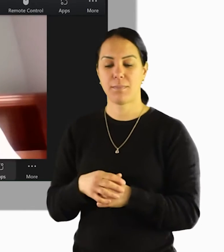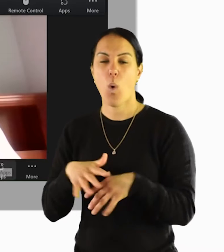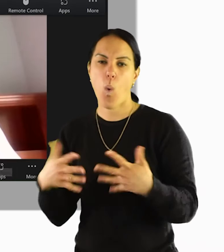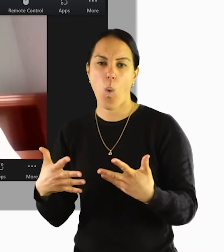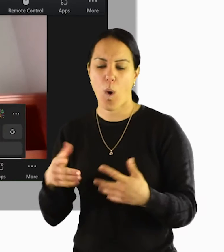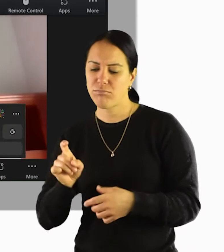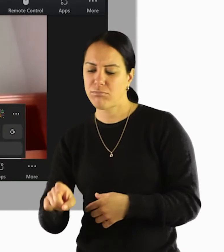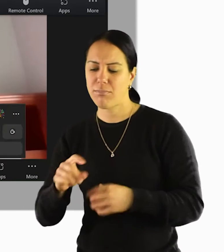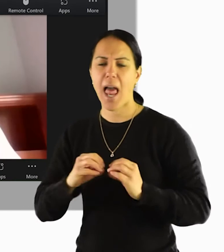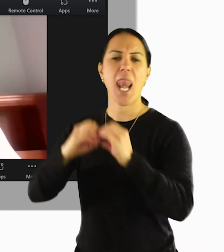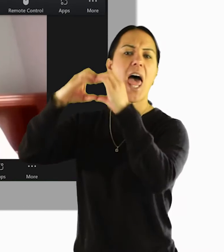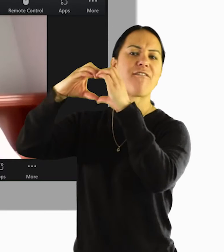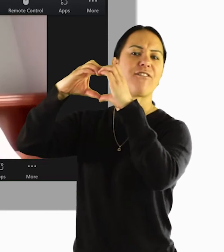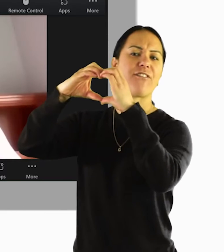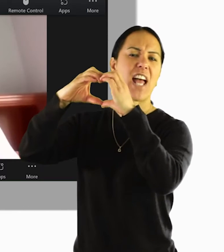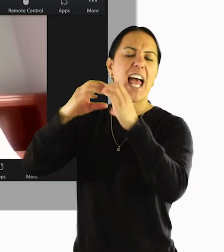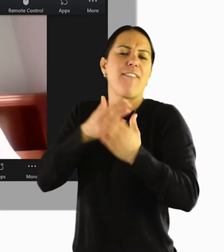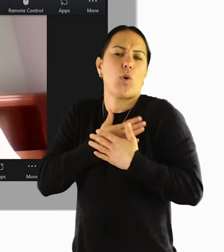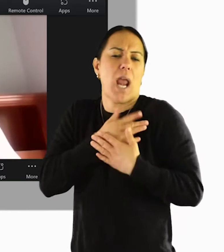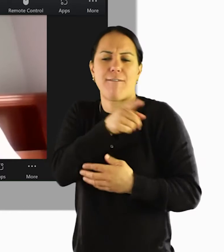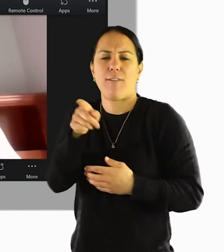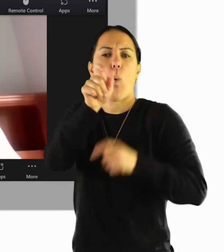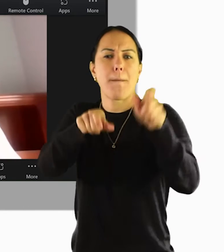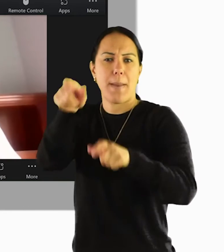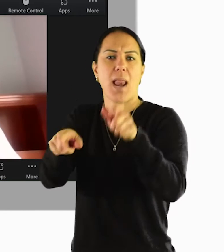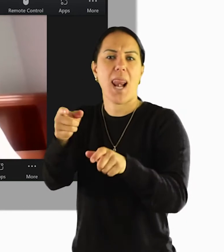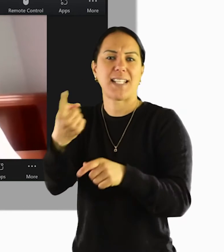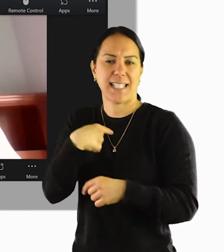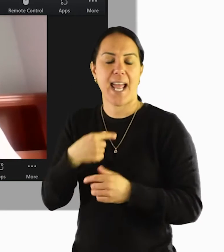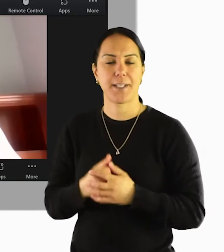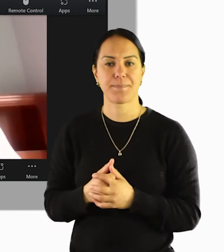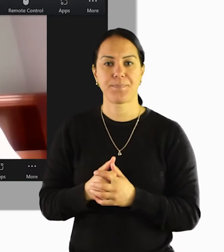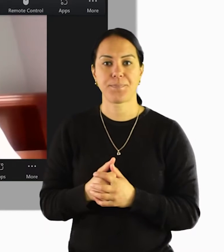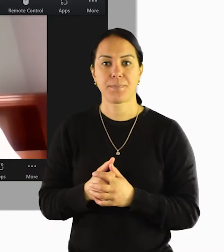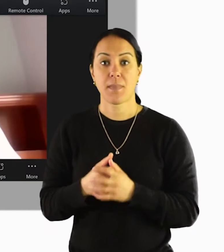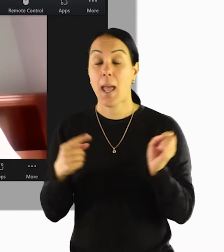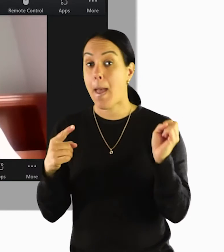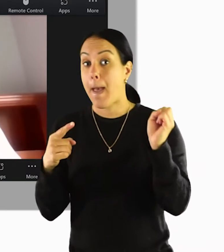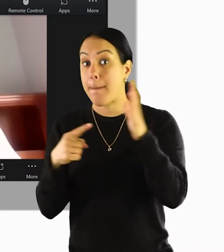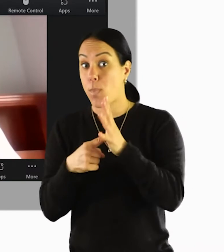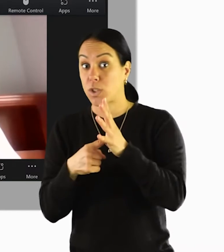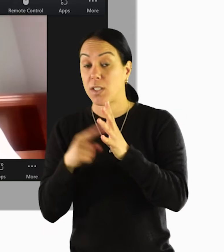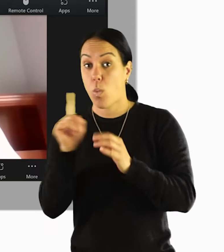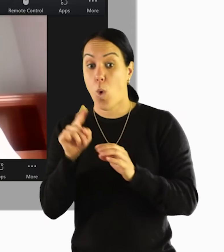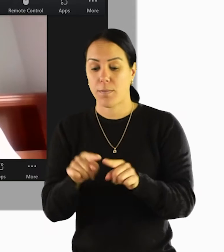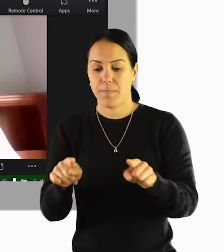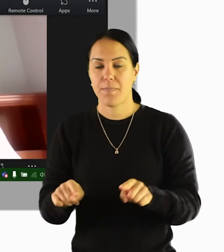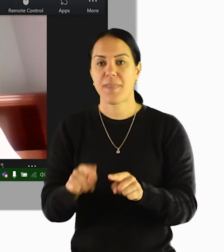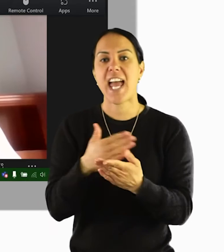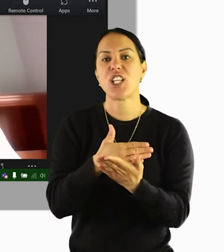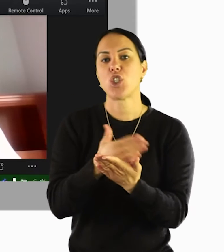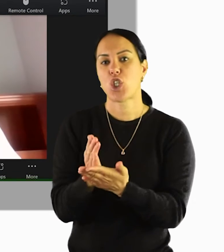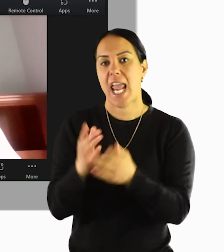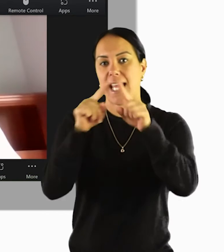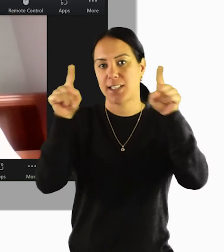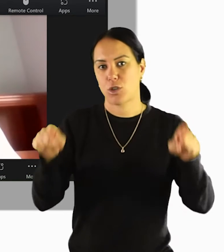or a love if you like what people are saying. But the most important button here for you today is the share